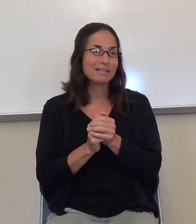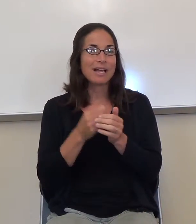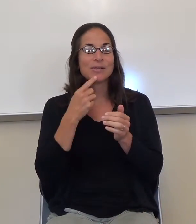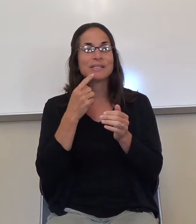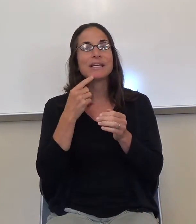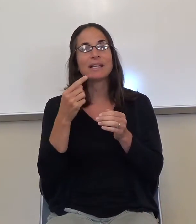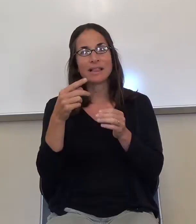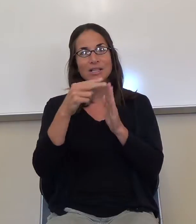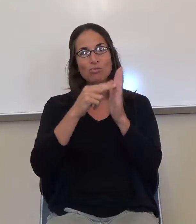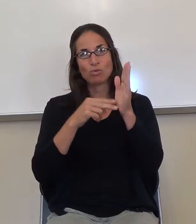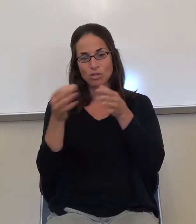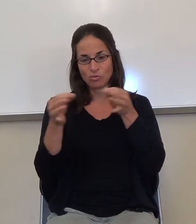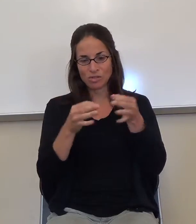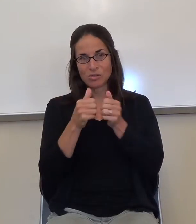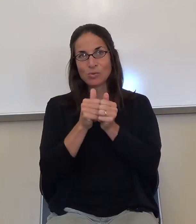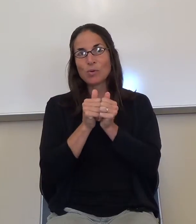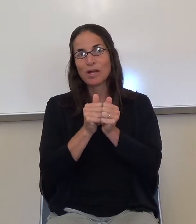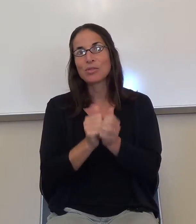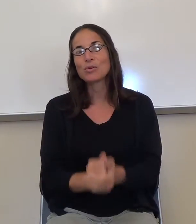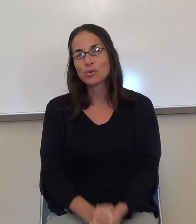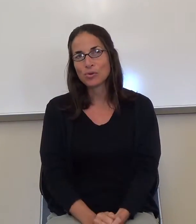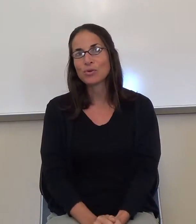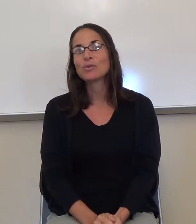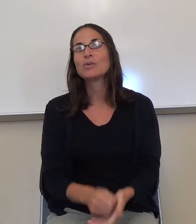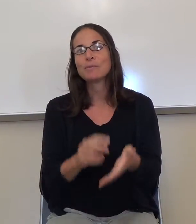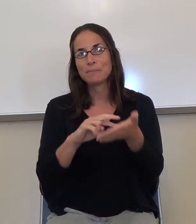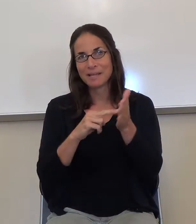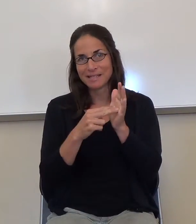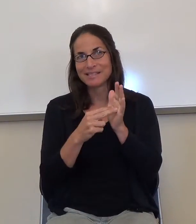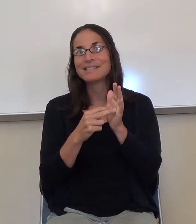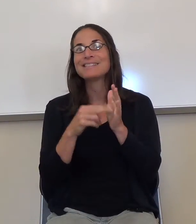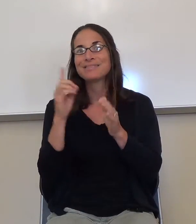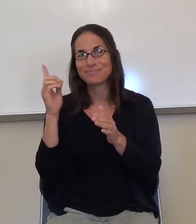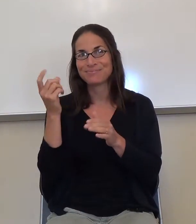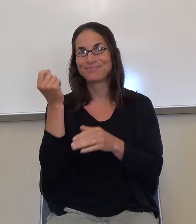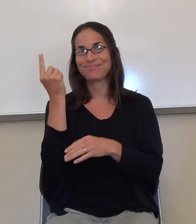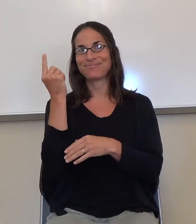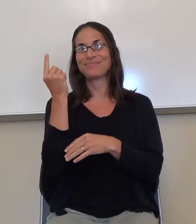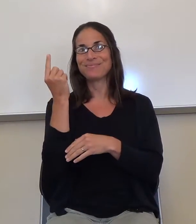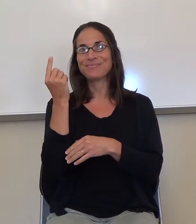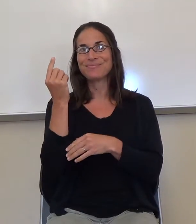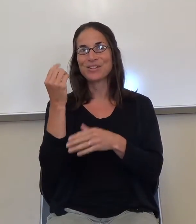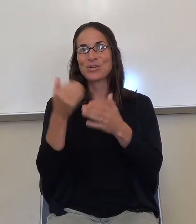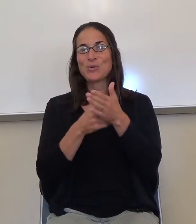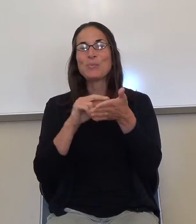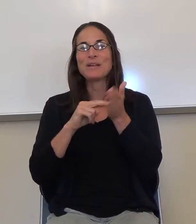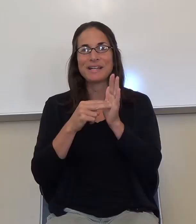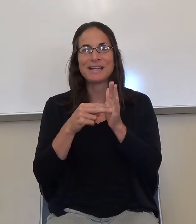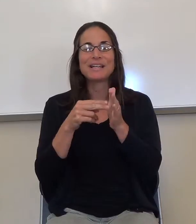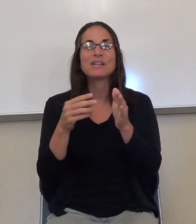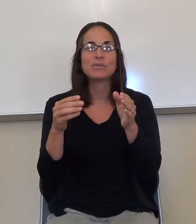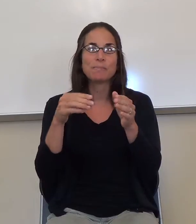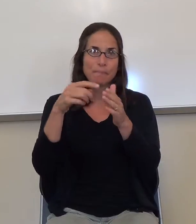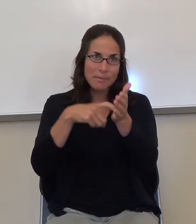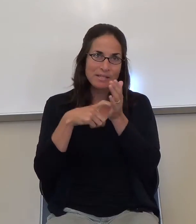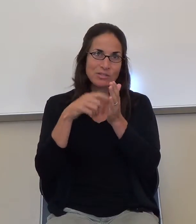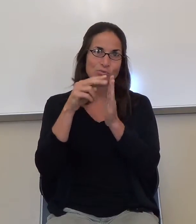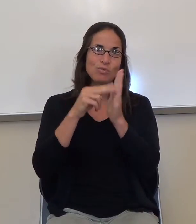directions together. That takes on a kind of a new meaning. You really do need to read the directions. Okay?